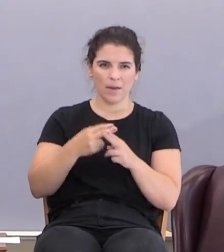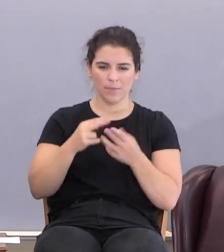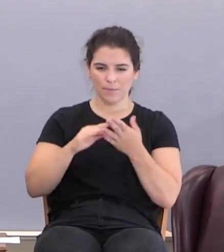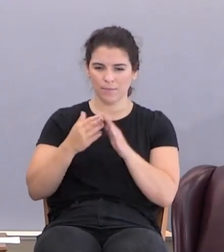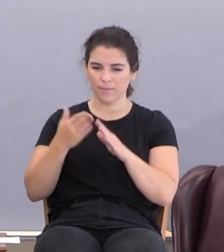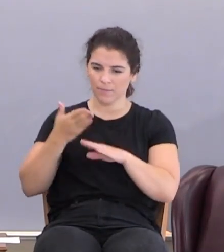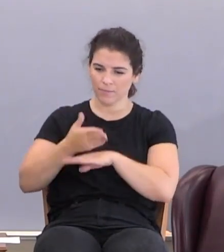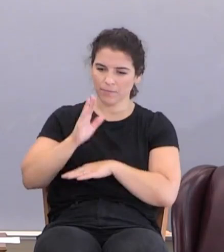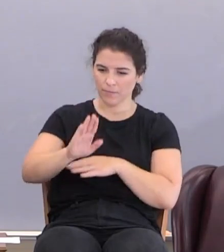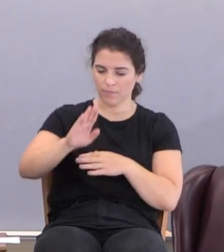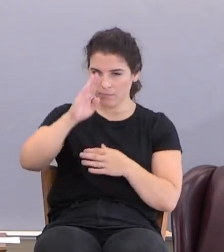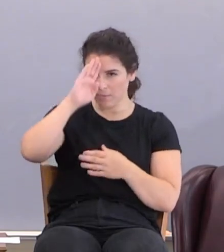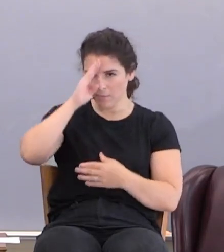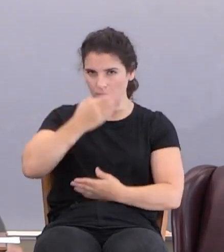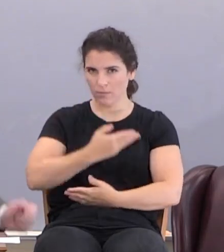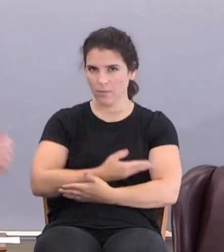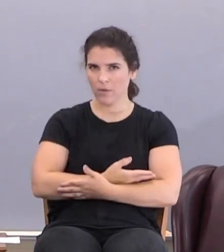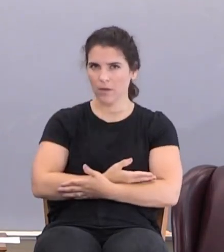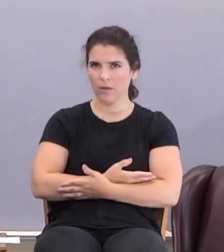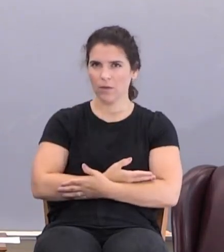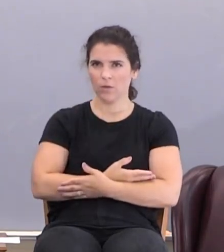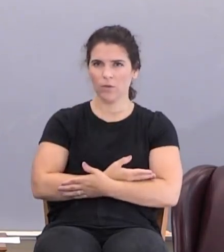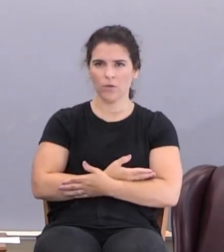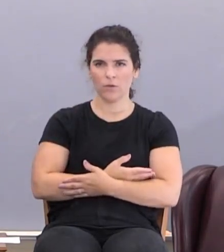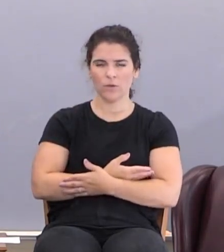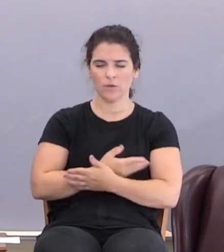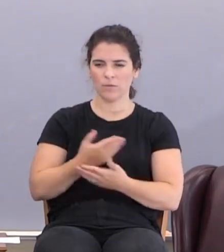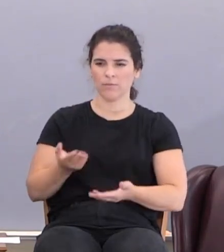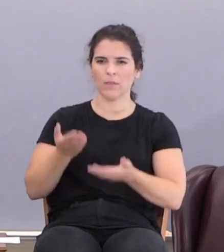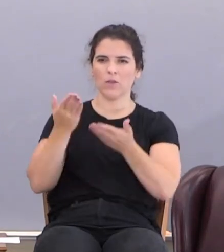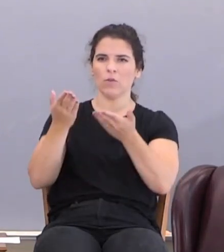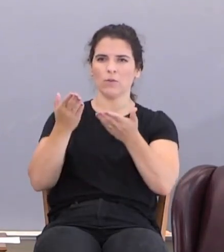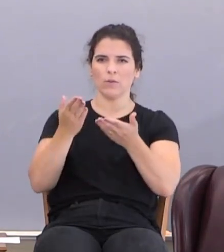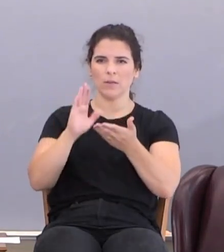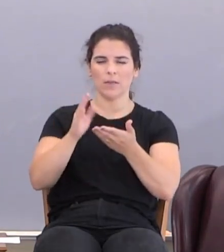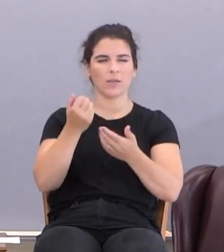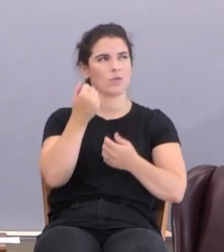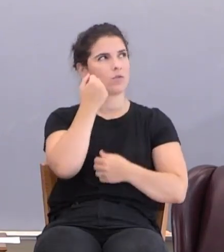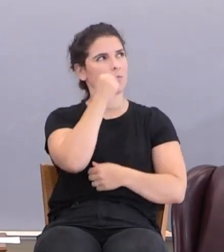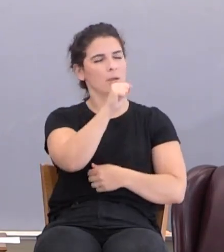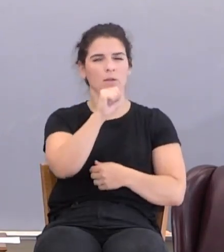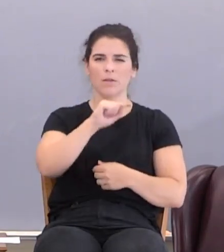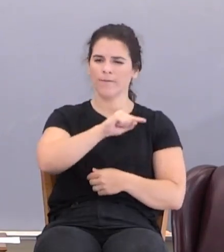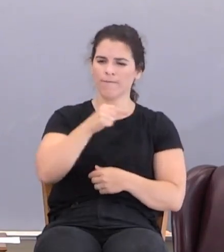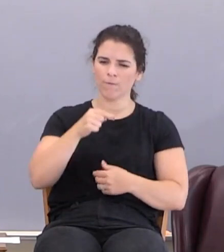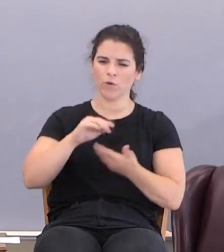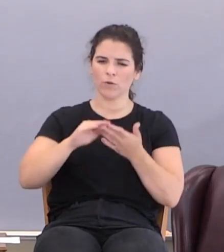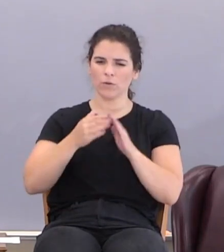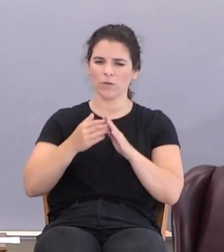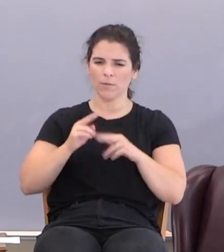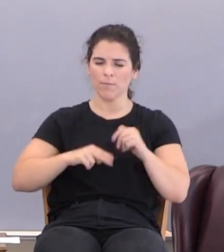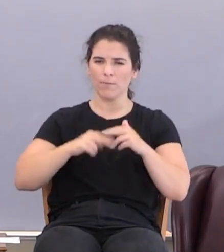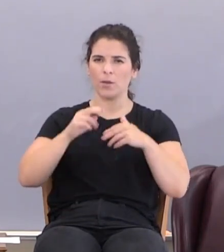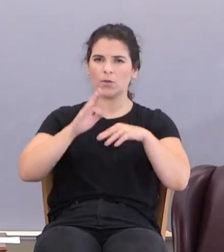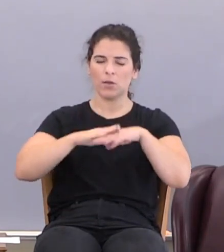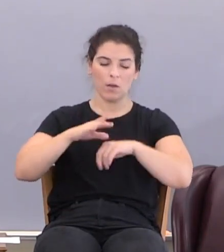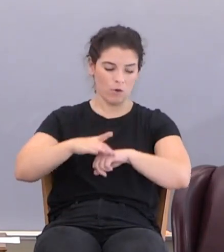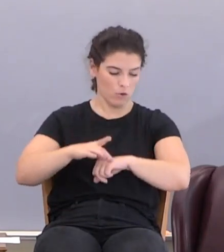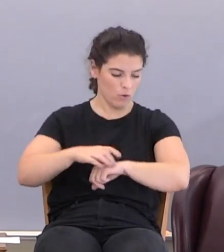son. There's a monument to his rebellion. The first city built on planet Earth.